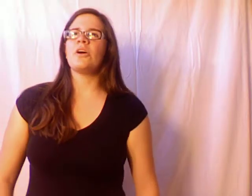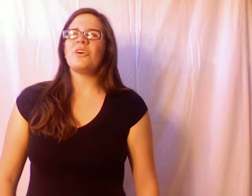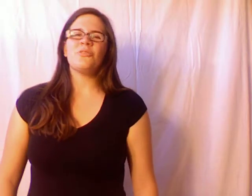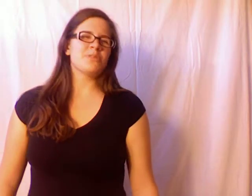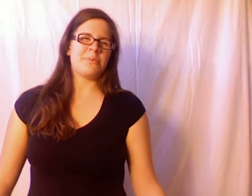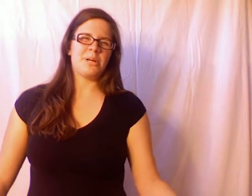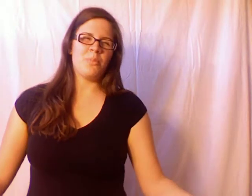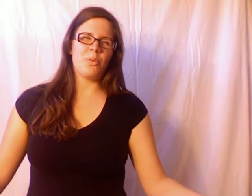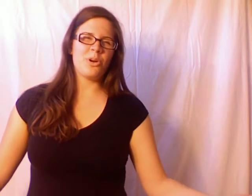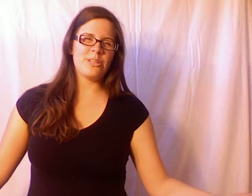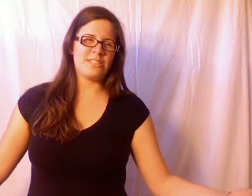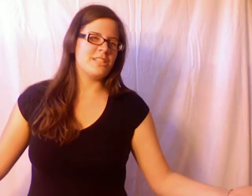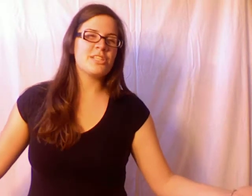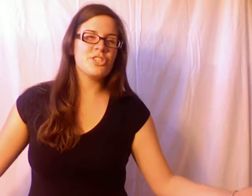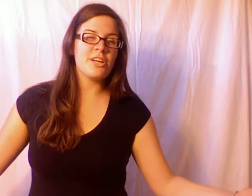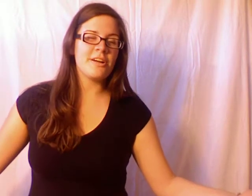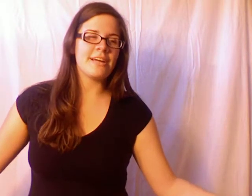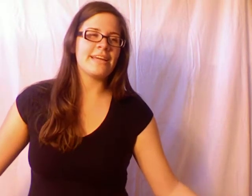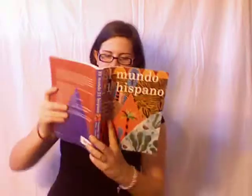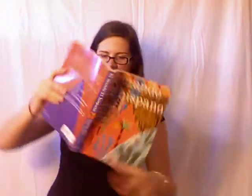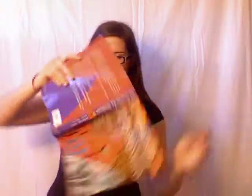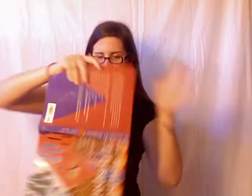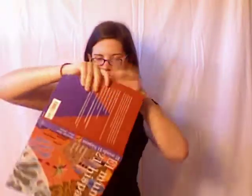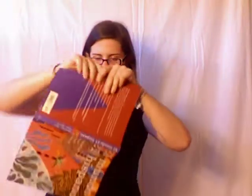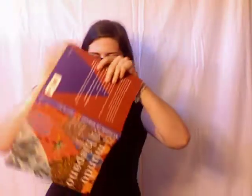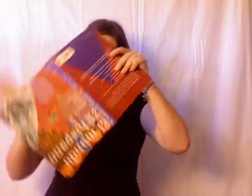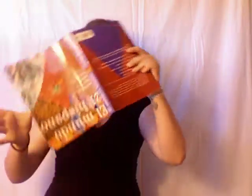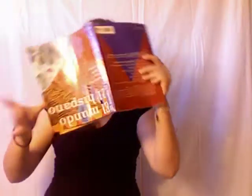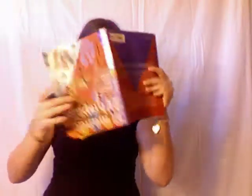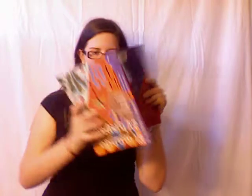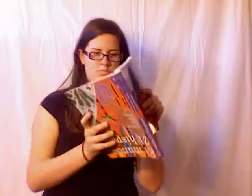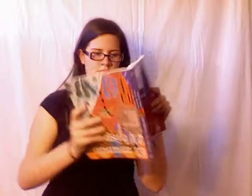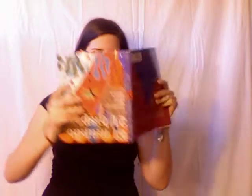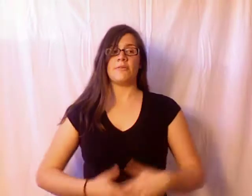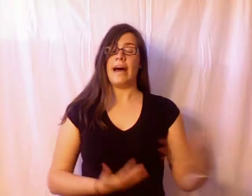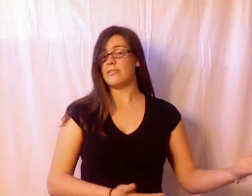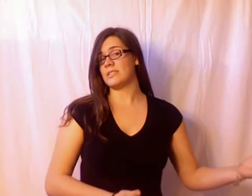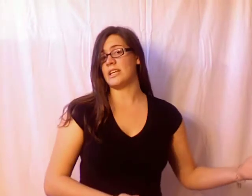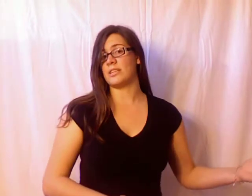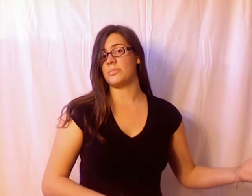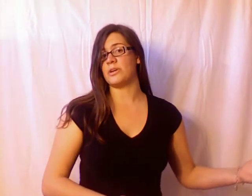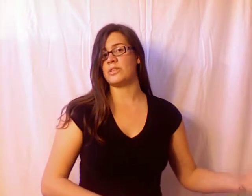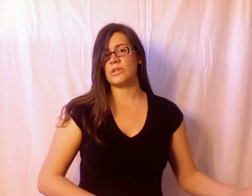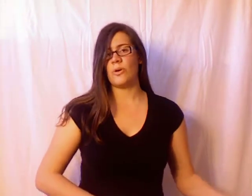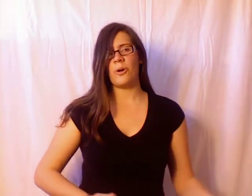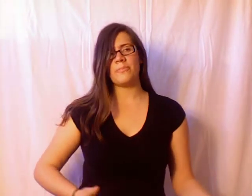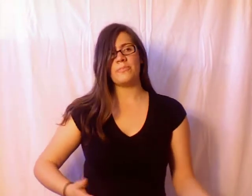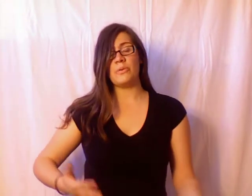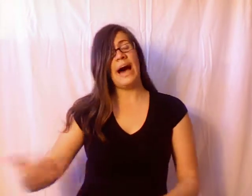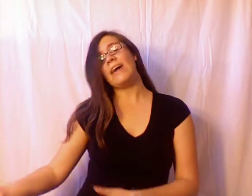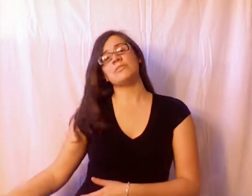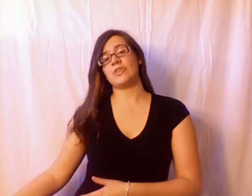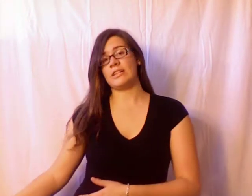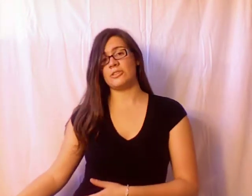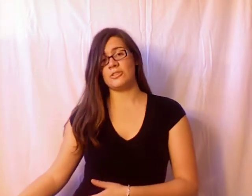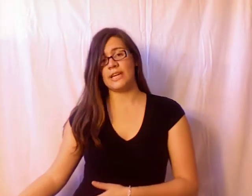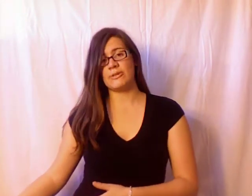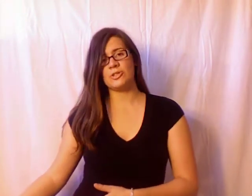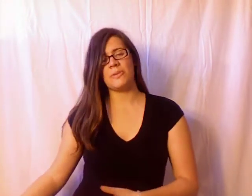you've looked up a couple words in a dictionary, and you think you've got the hang of it. If you haven't studied the books, or you haven't tried to learn the language, or